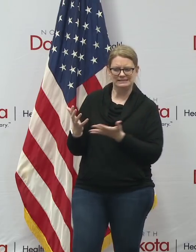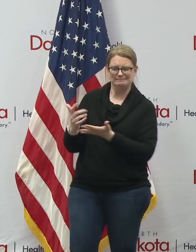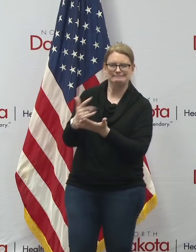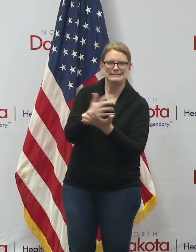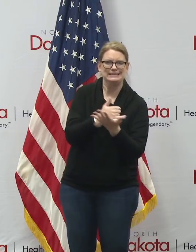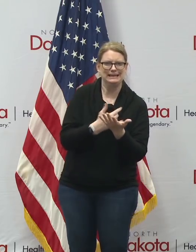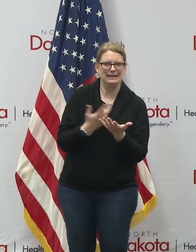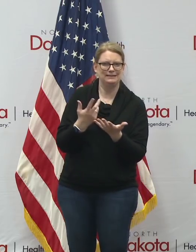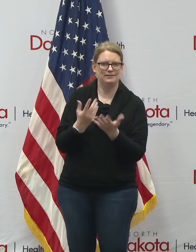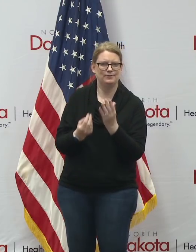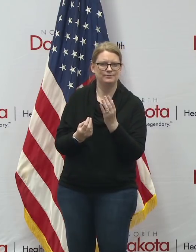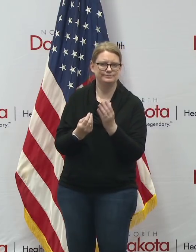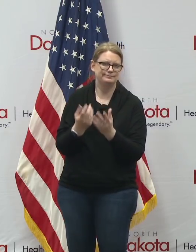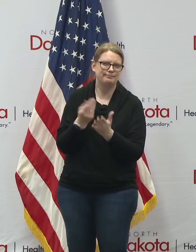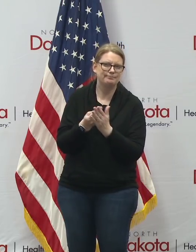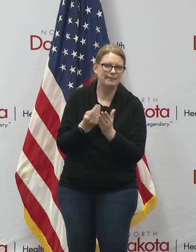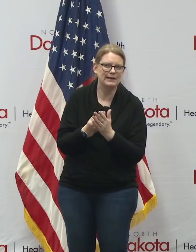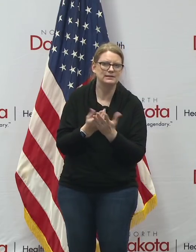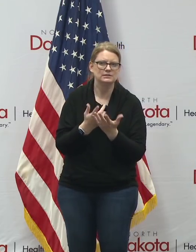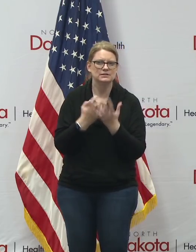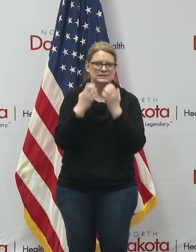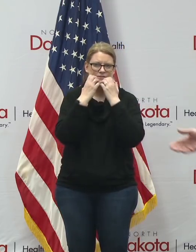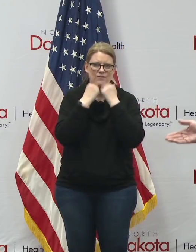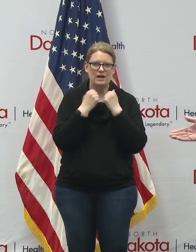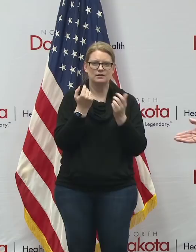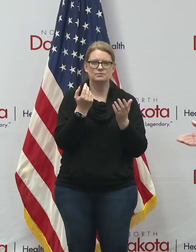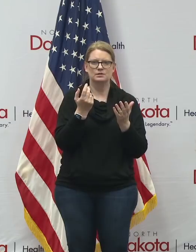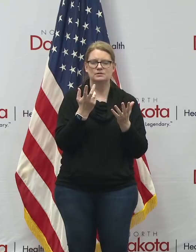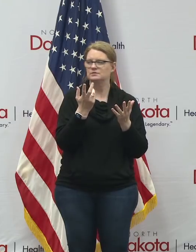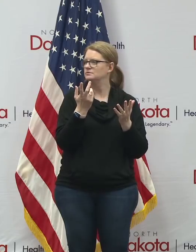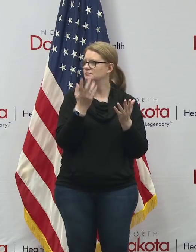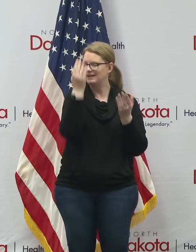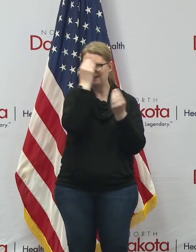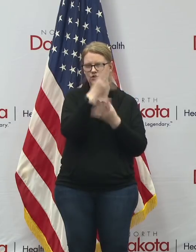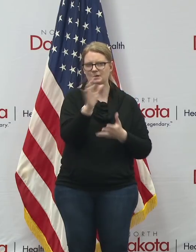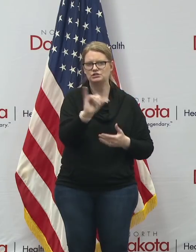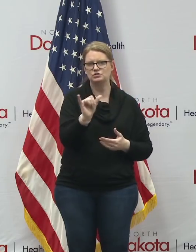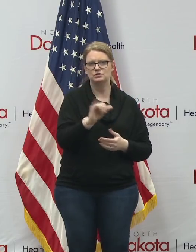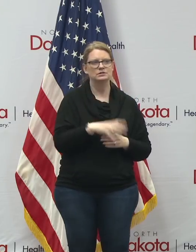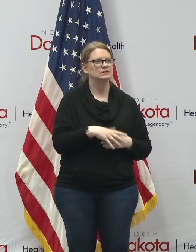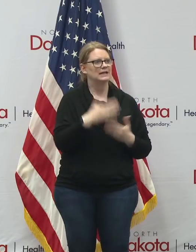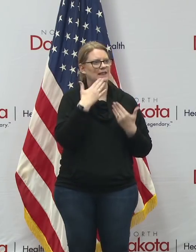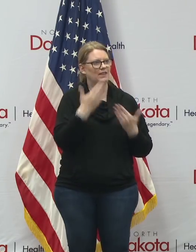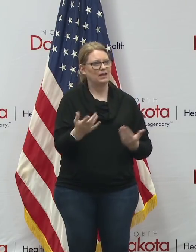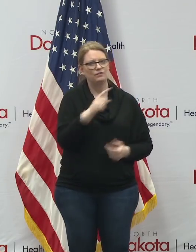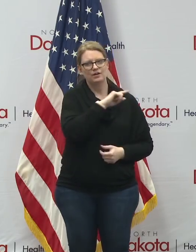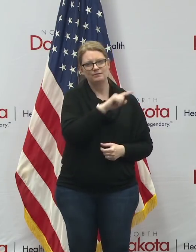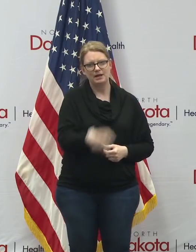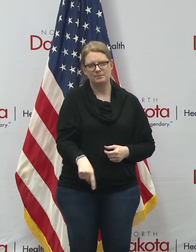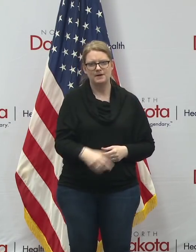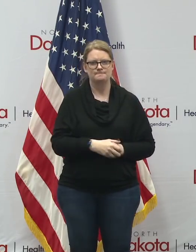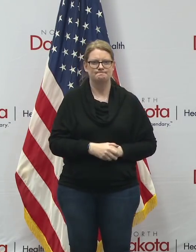contributions so there was some valuable information there thanks again governor for having me down here i appreciate it